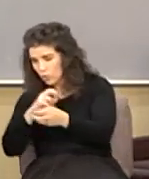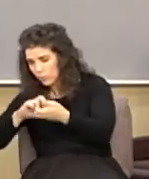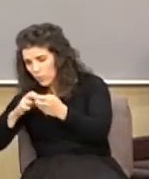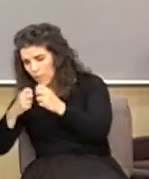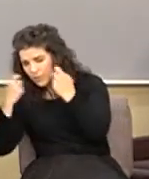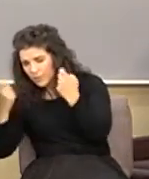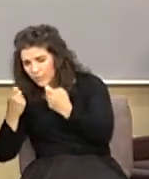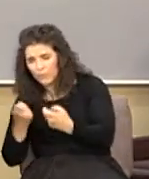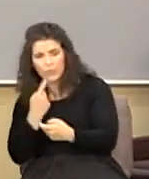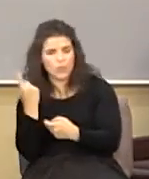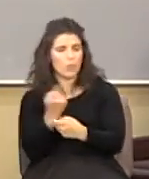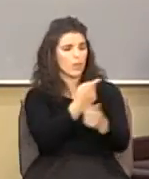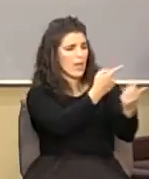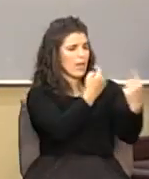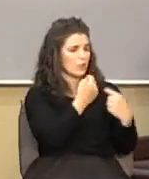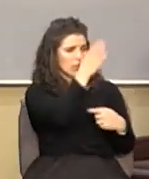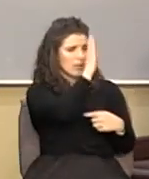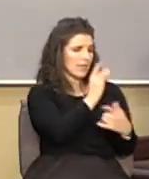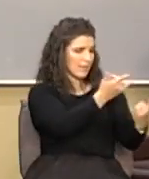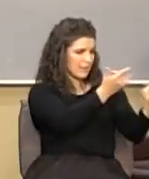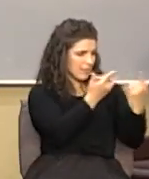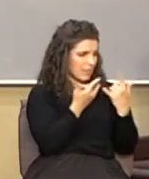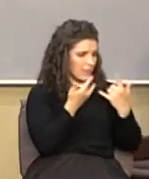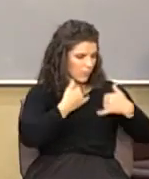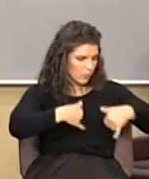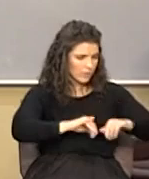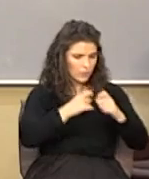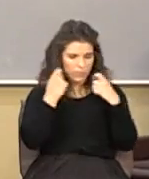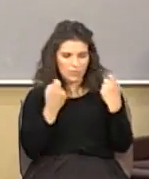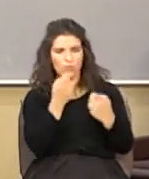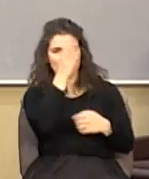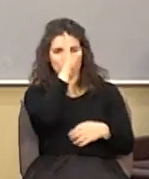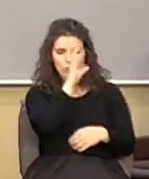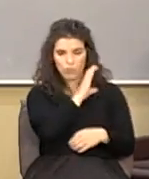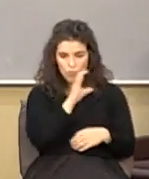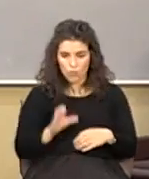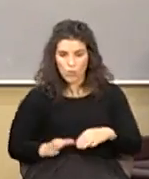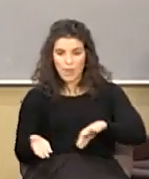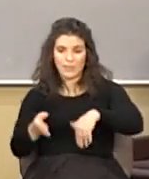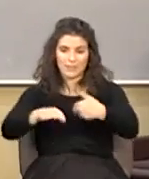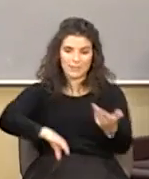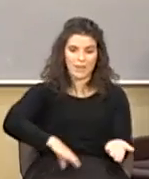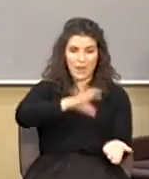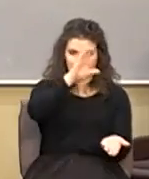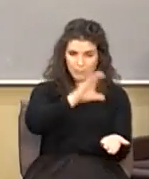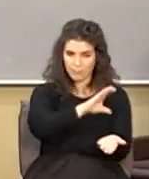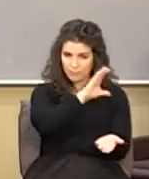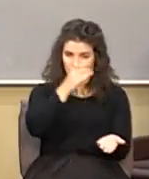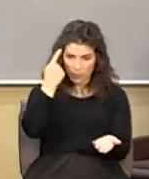love toward us and while we were yet sinners Christ died for us he's the only answer to your sin problem